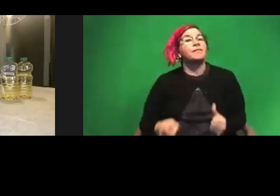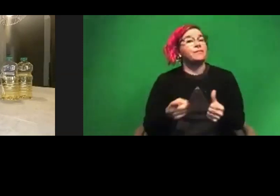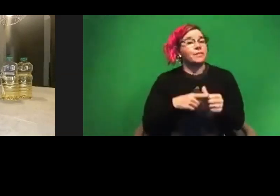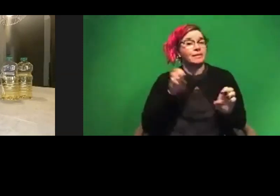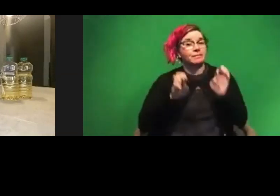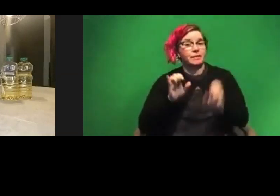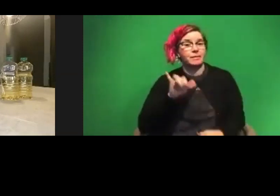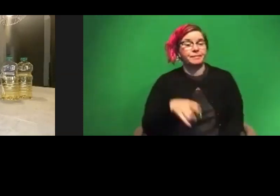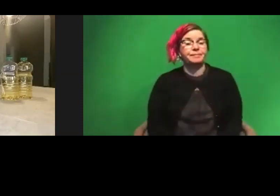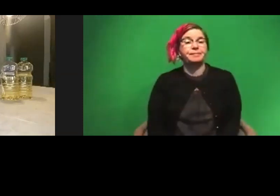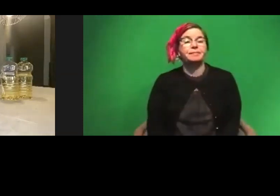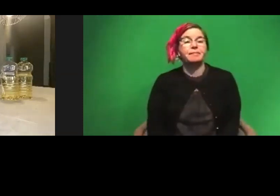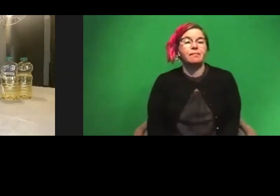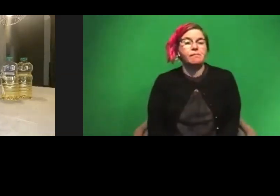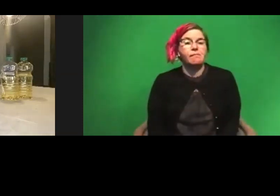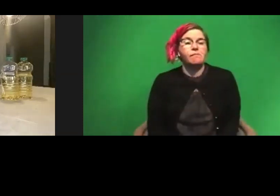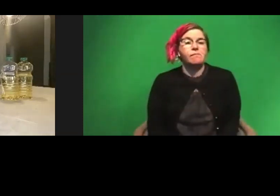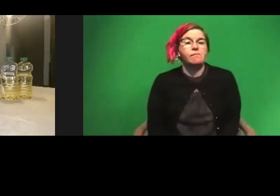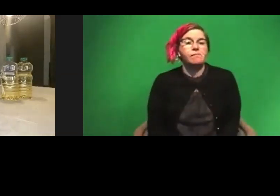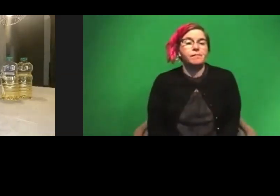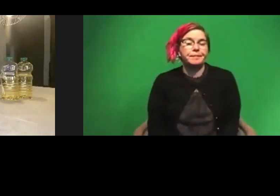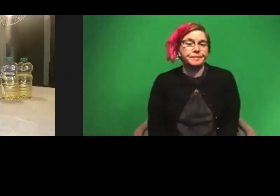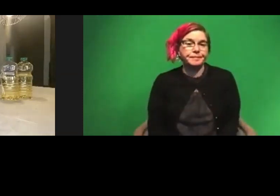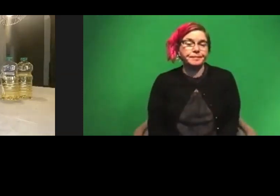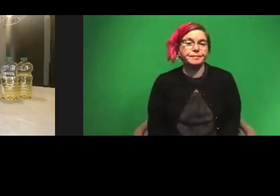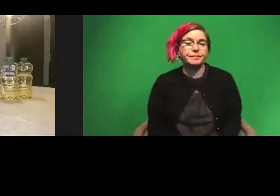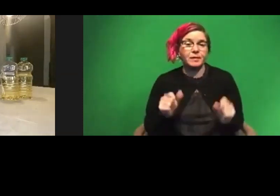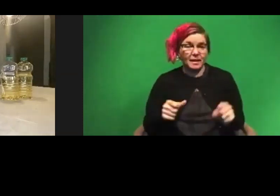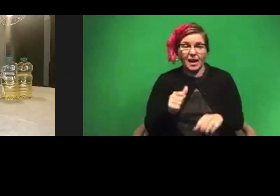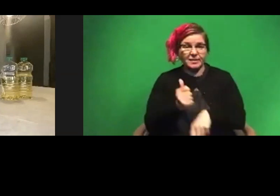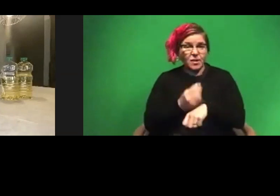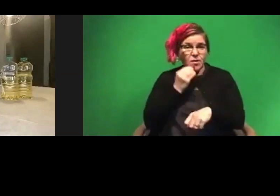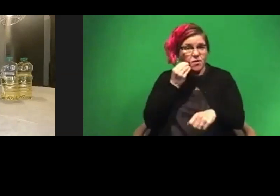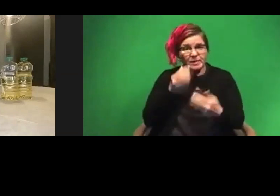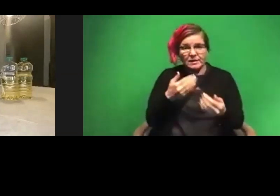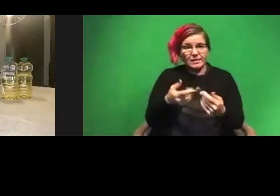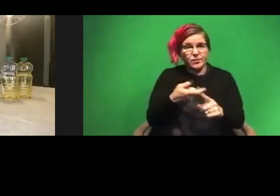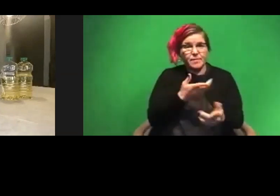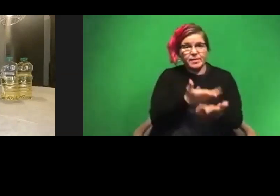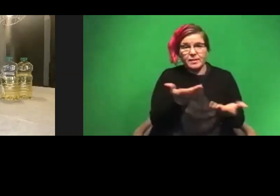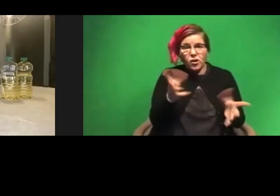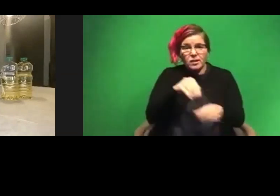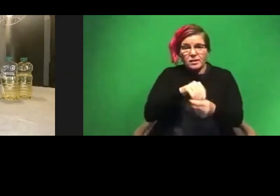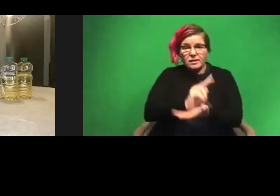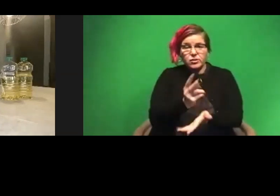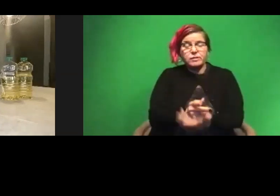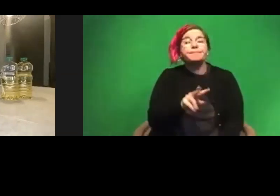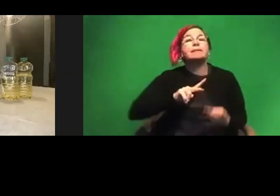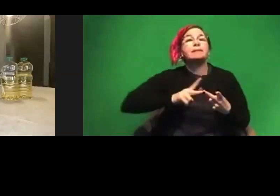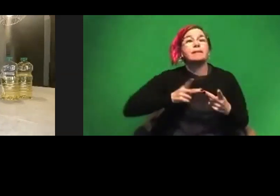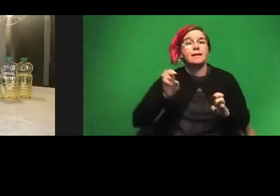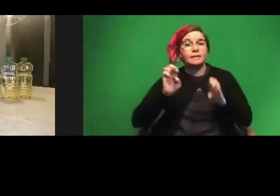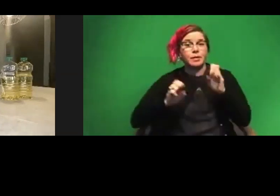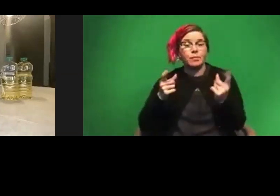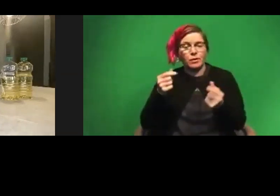that I wanted to show you all today that you could do from home with things in your house. This second one, as you remember,